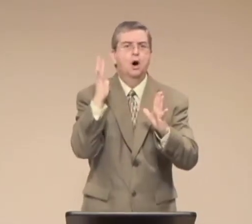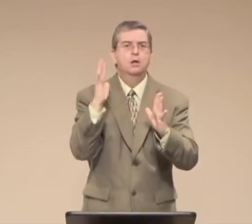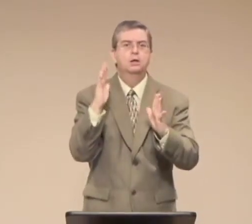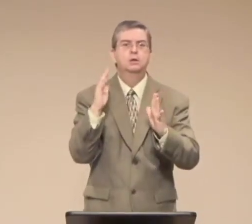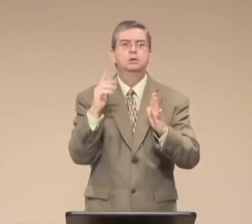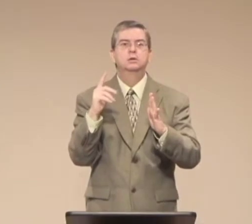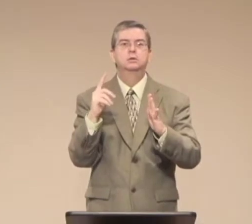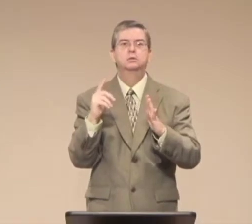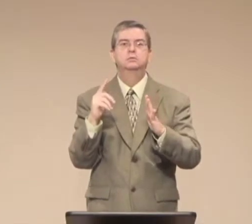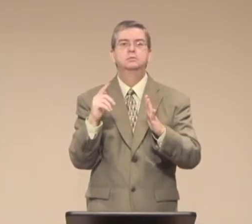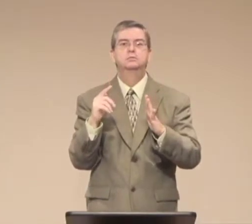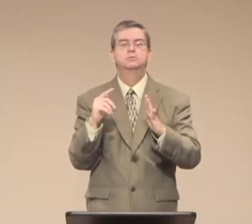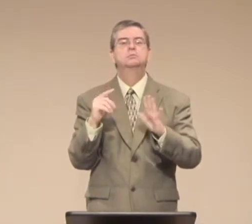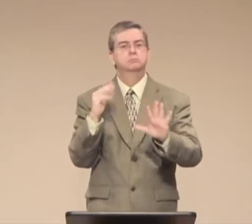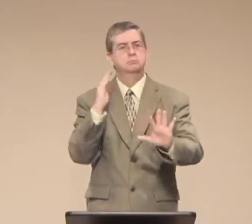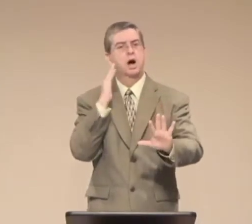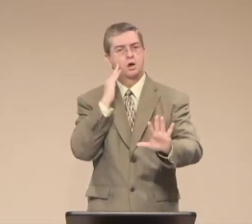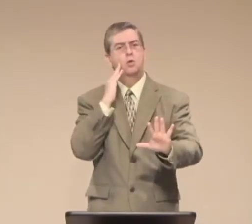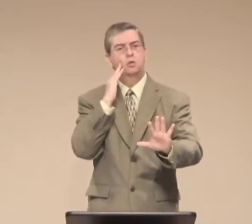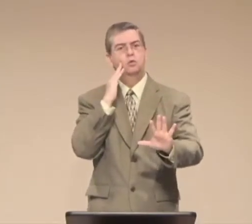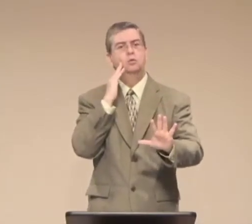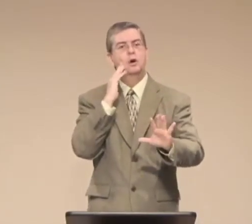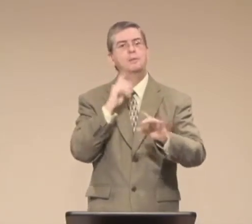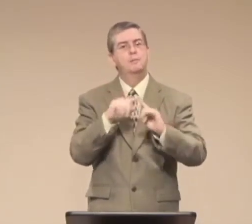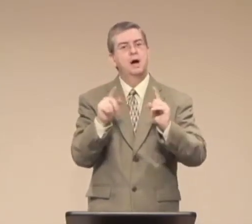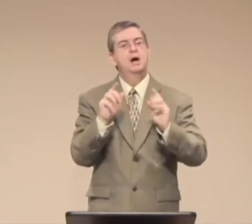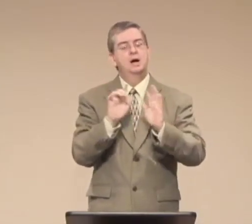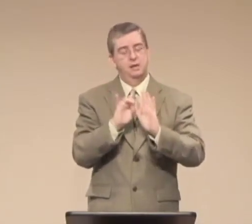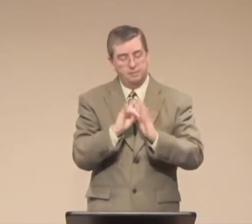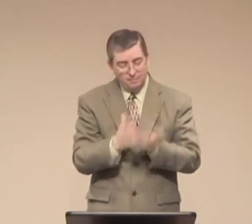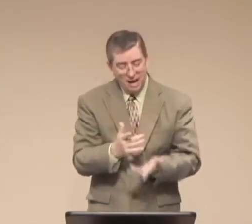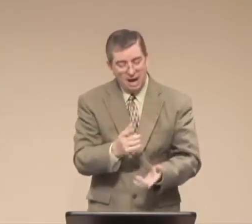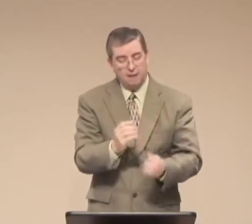maybe you walk through some horrific experiences with your mom.